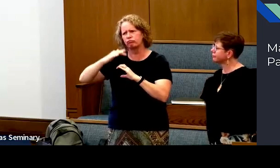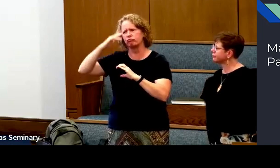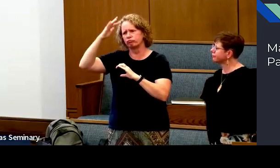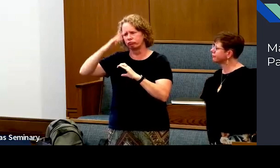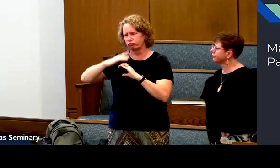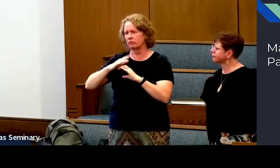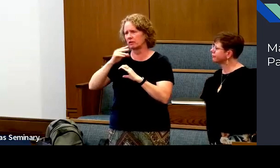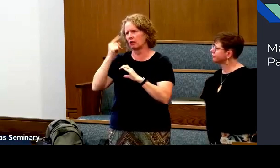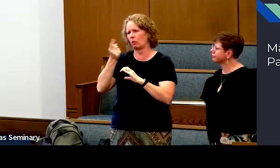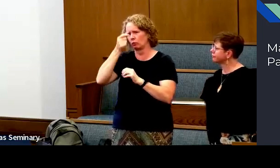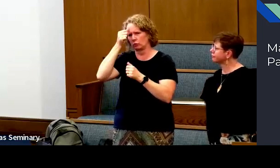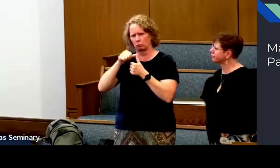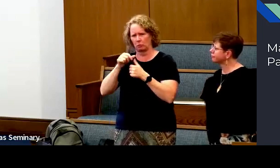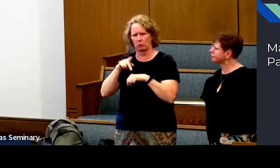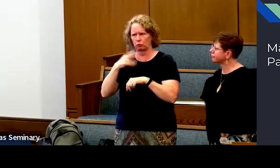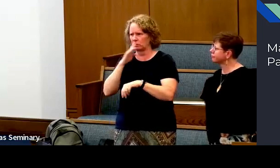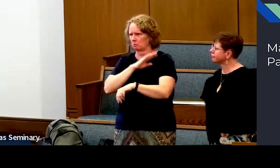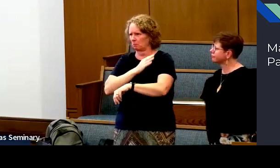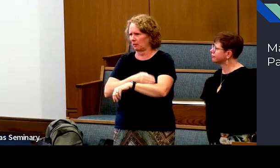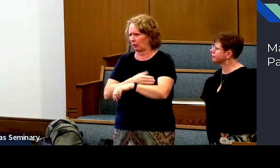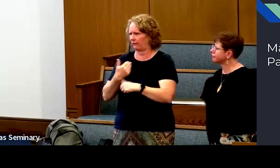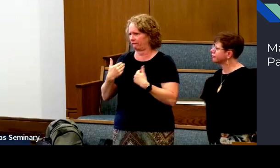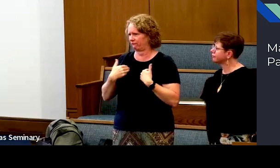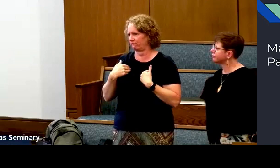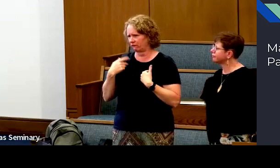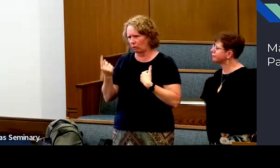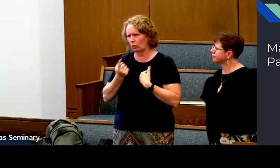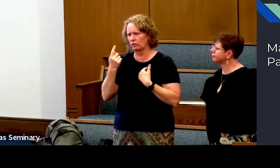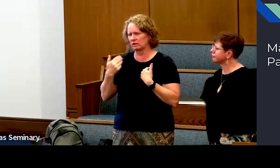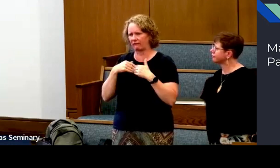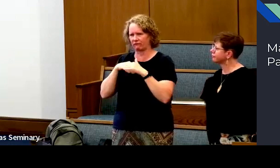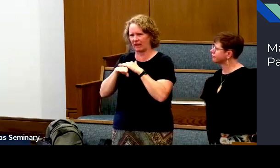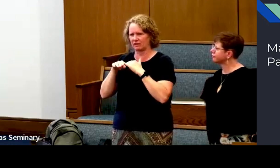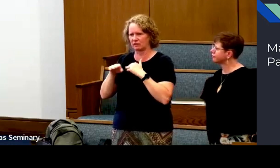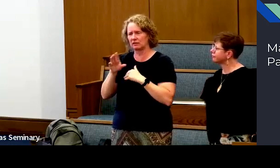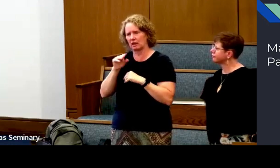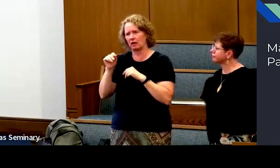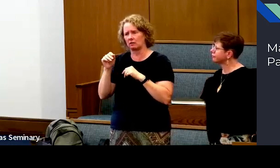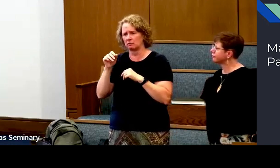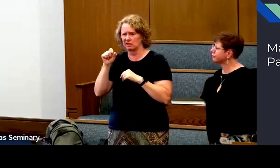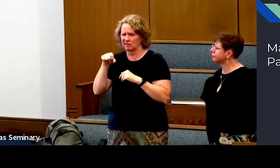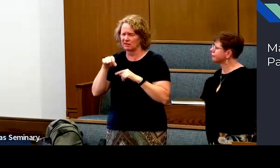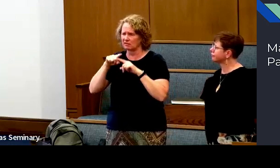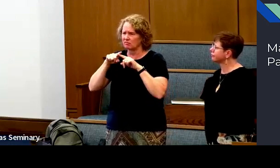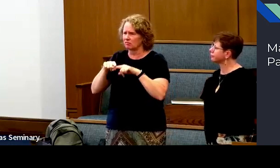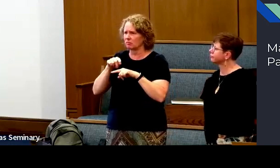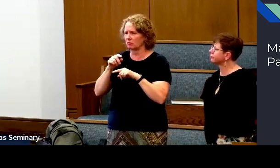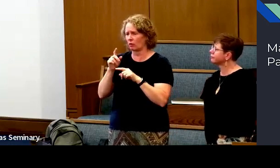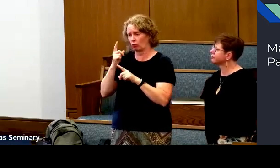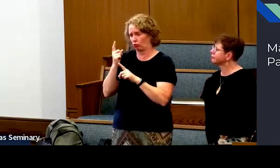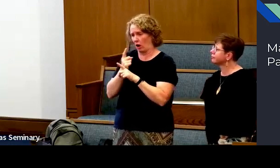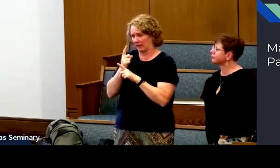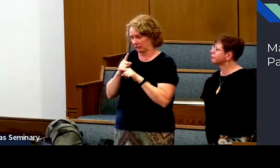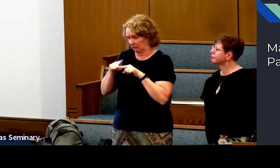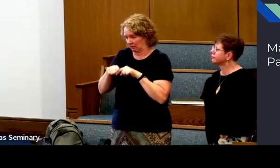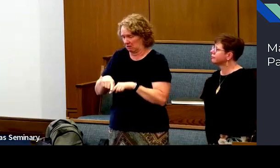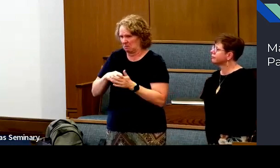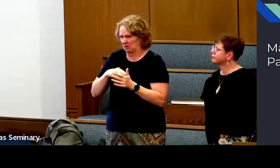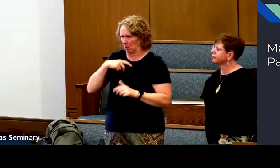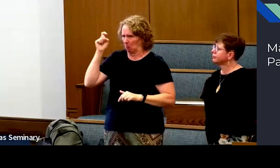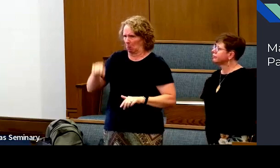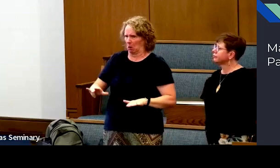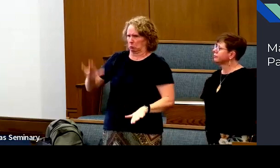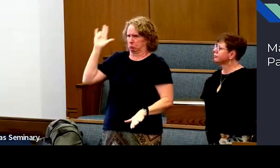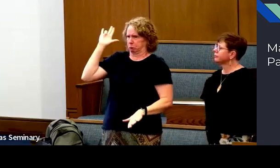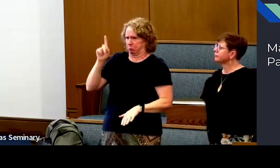And sometimes we'll come back down to earth a little bit. And it's okay. It's okay. Remember that we always have access to the priesthood power.